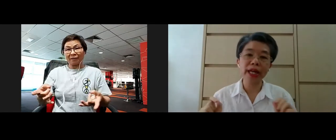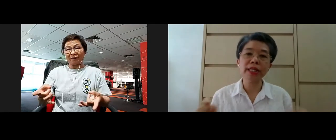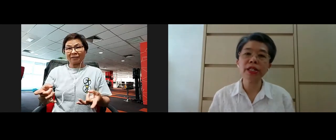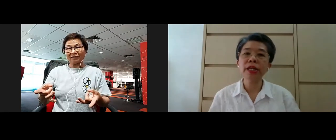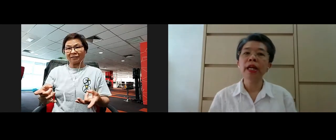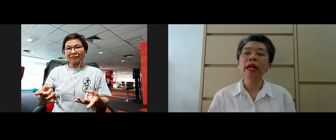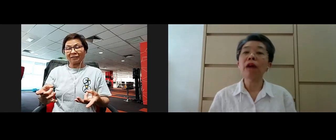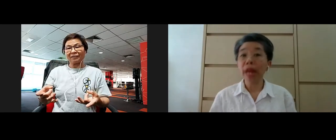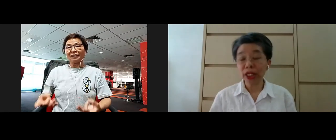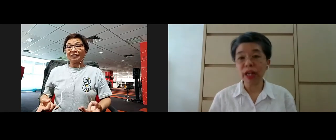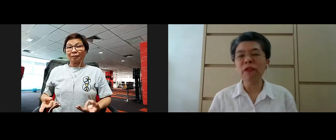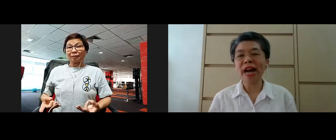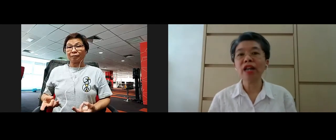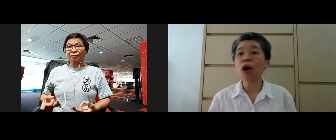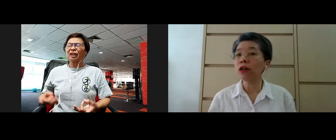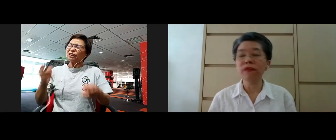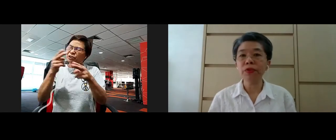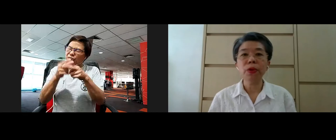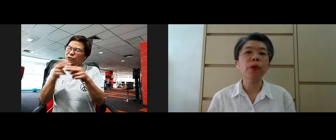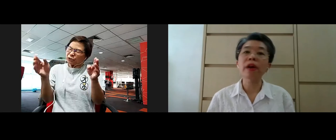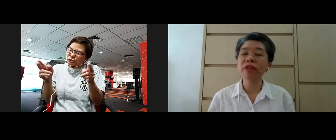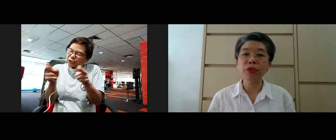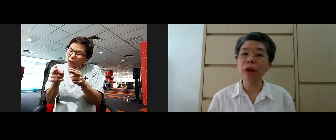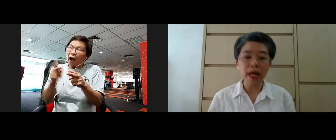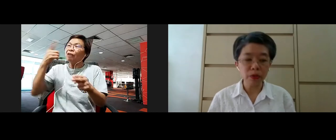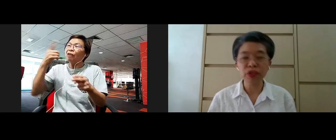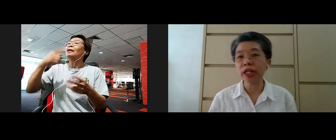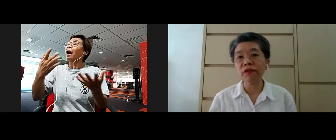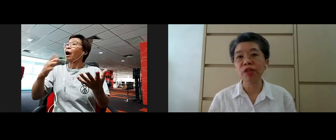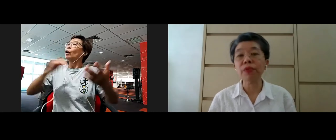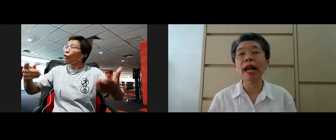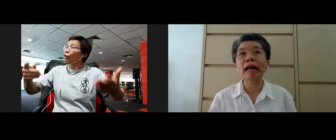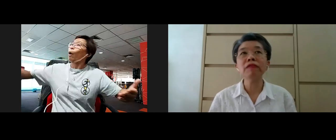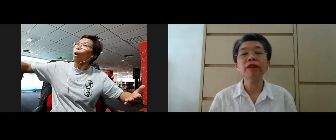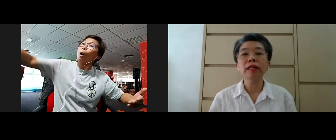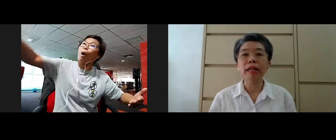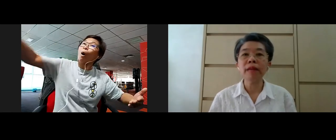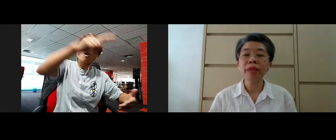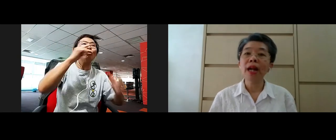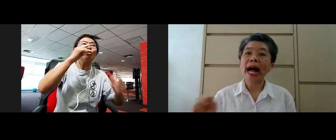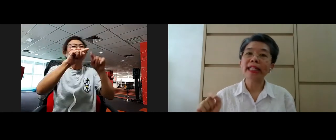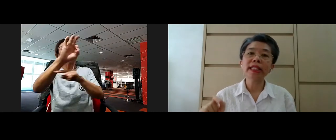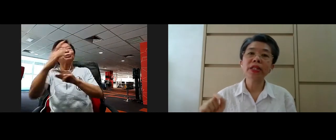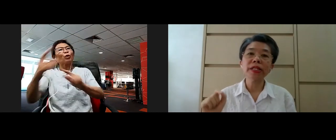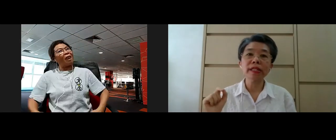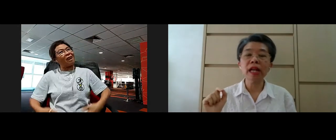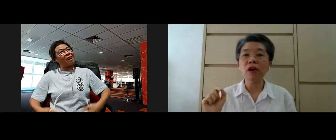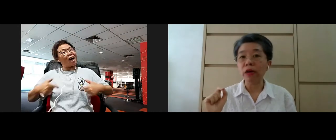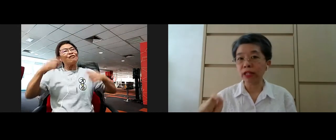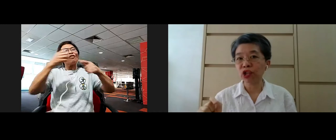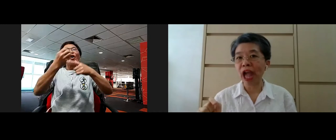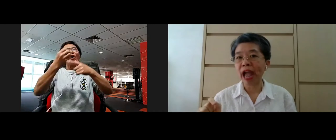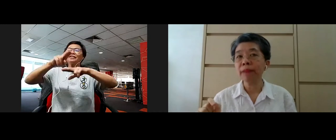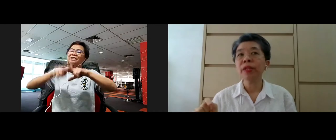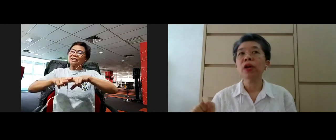this short practice, I would like to invite all of you, wherever you are watching the Facebook Live, yeah? Either you're sitting